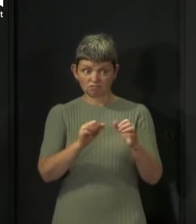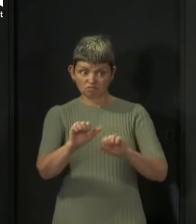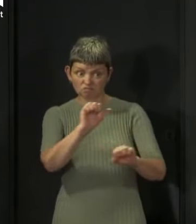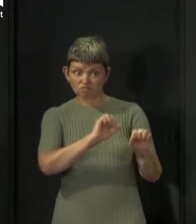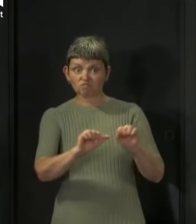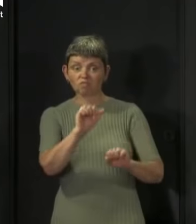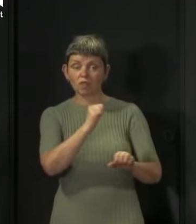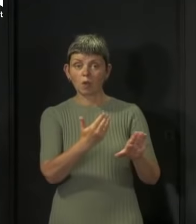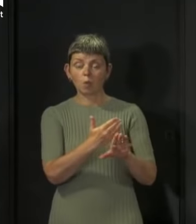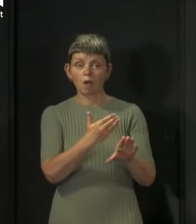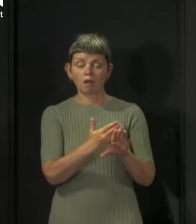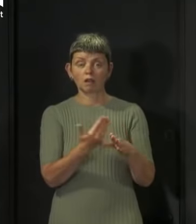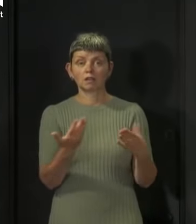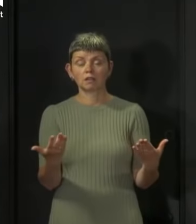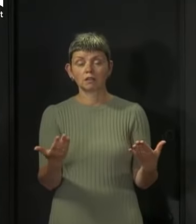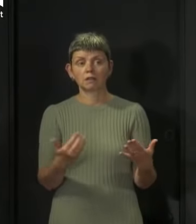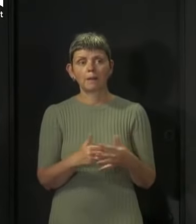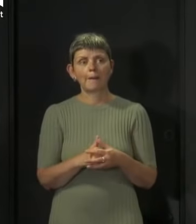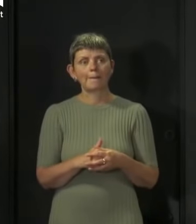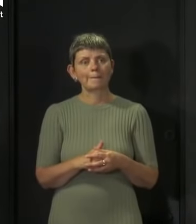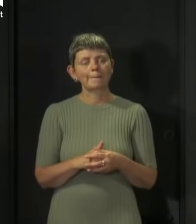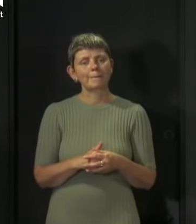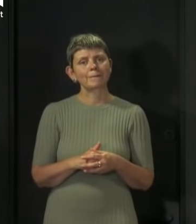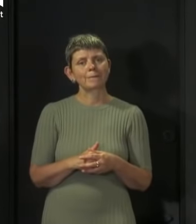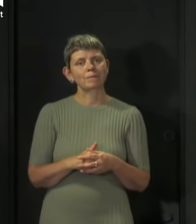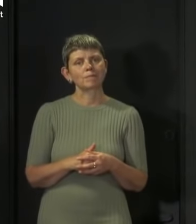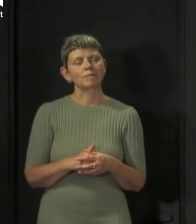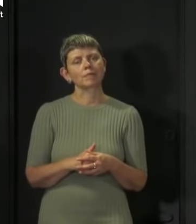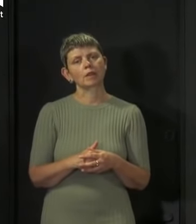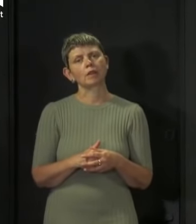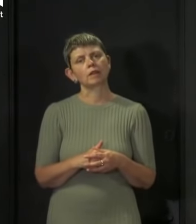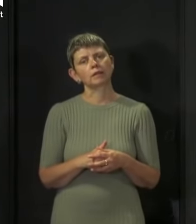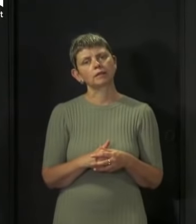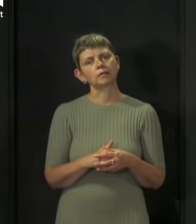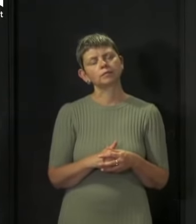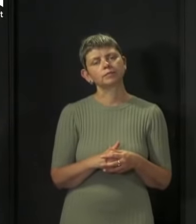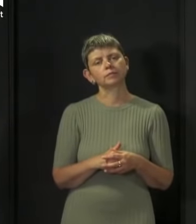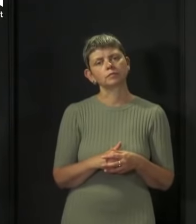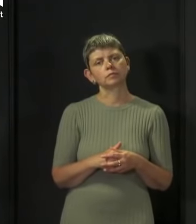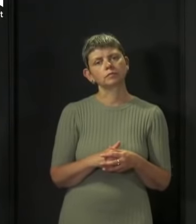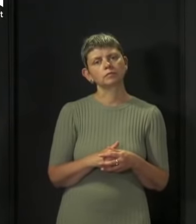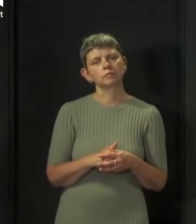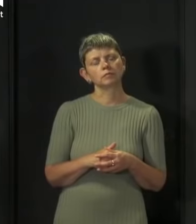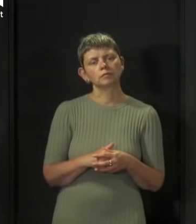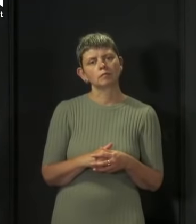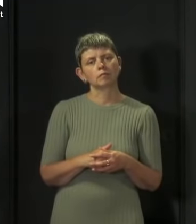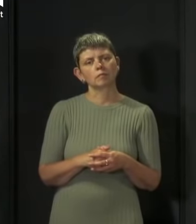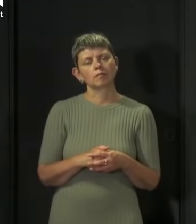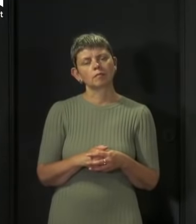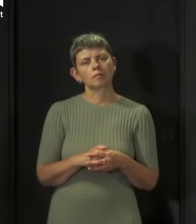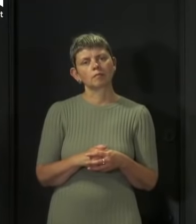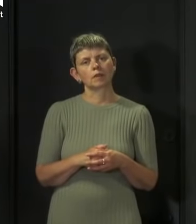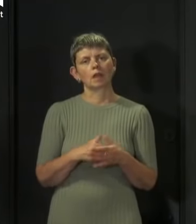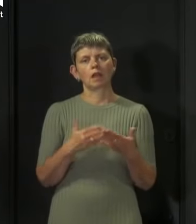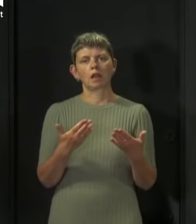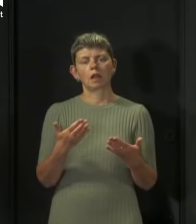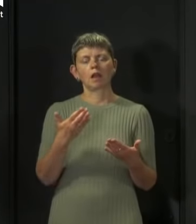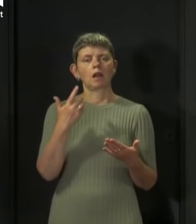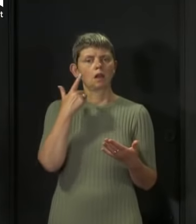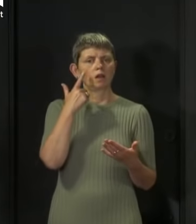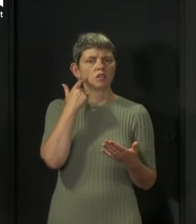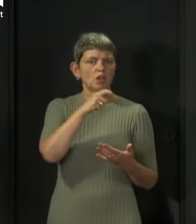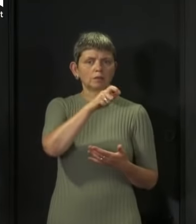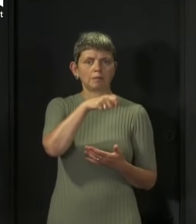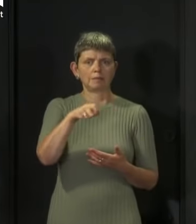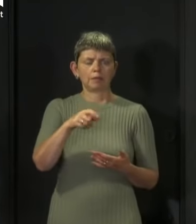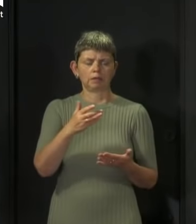performance. You know, a question that I would say is important overall, although young people understandably are focused